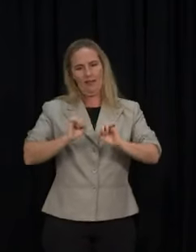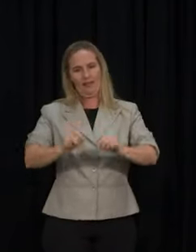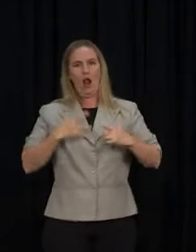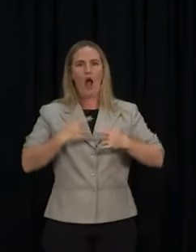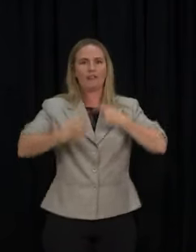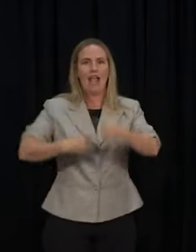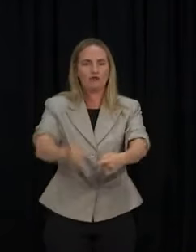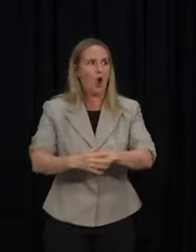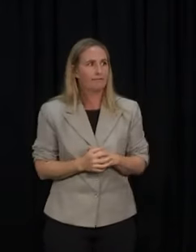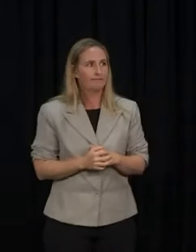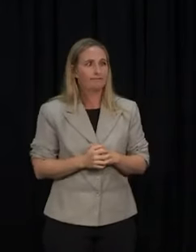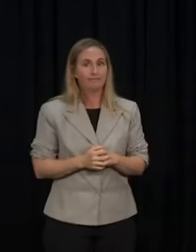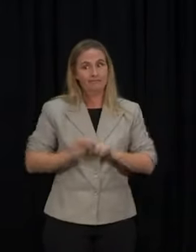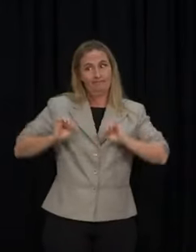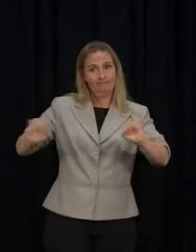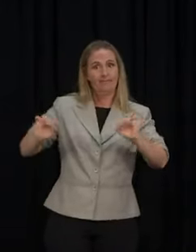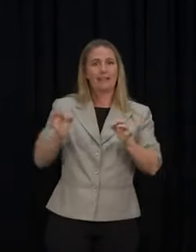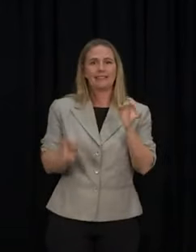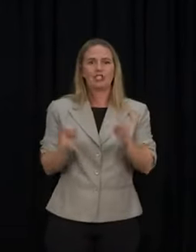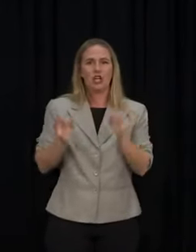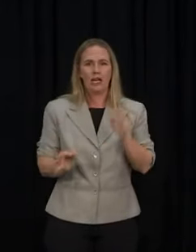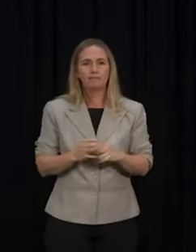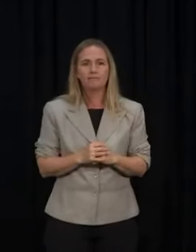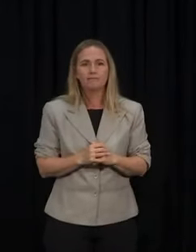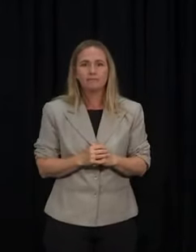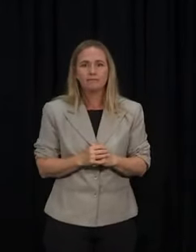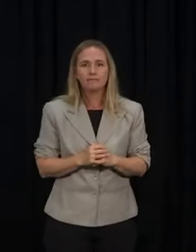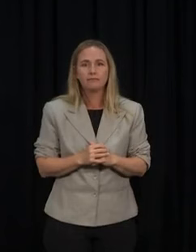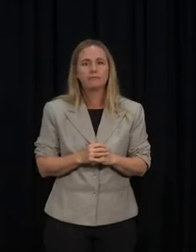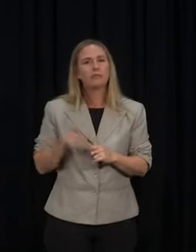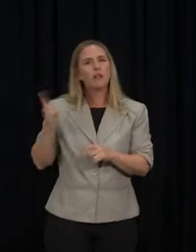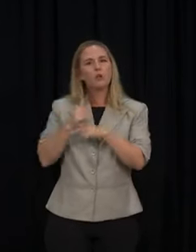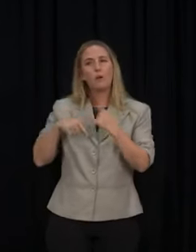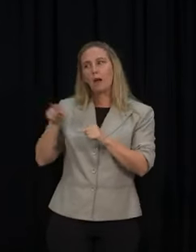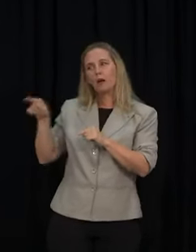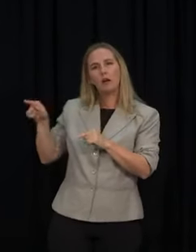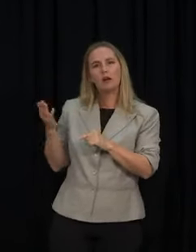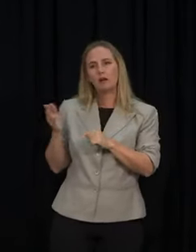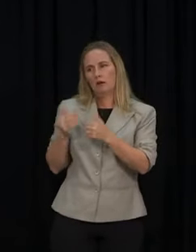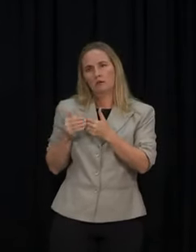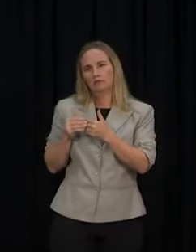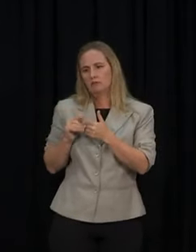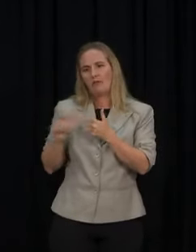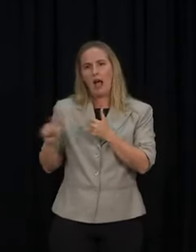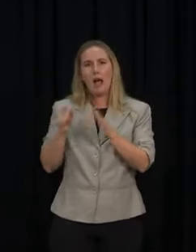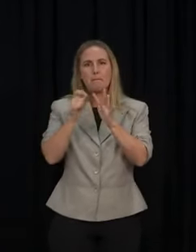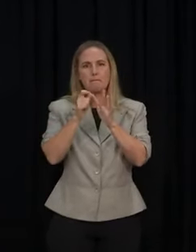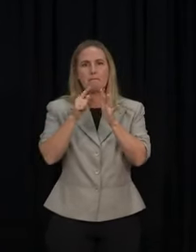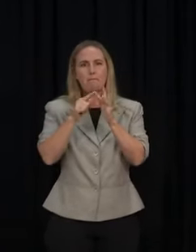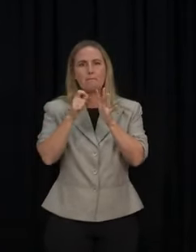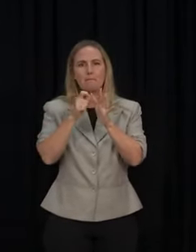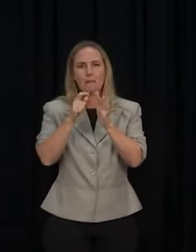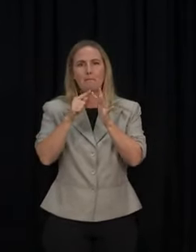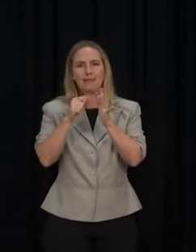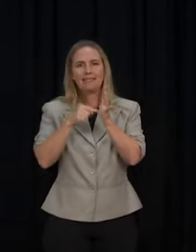in their charge. They have made those decisions, particularly with reference to the Pipitiya campus. But unfortunately, university students